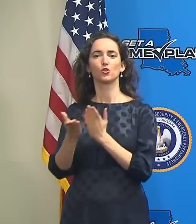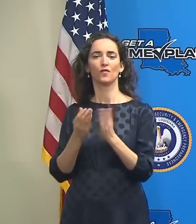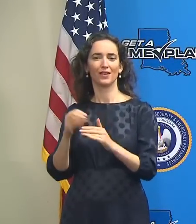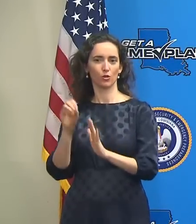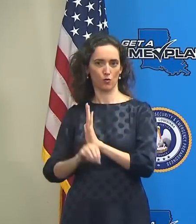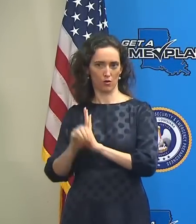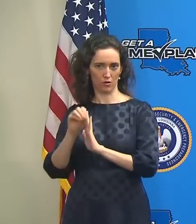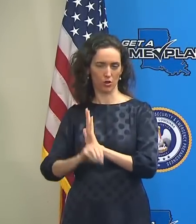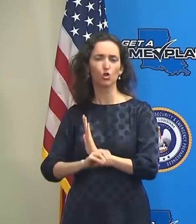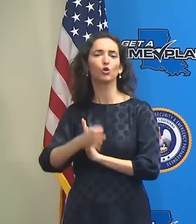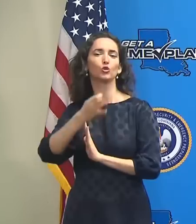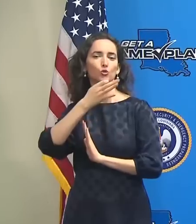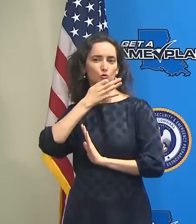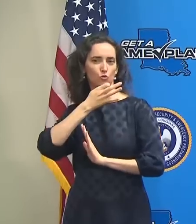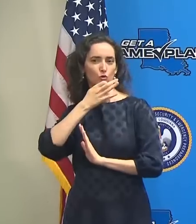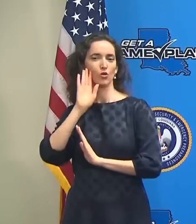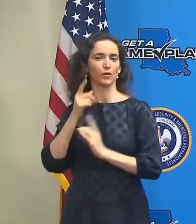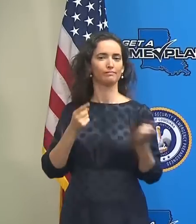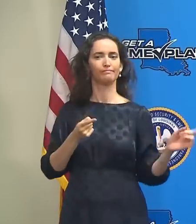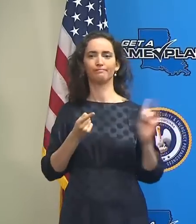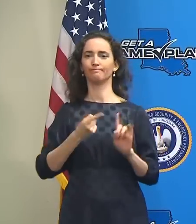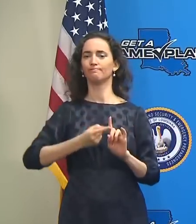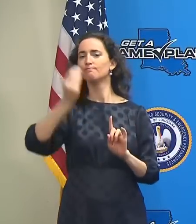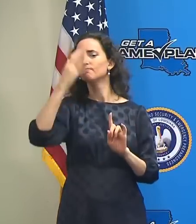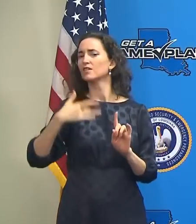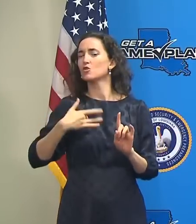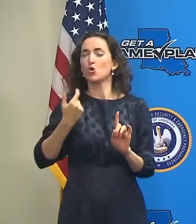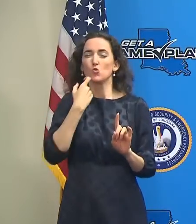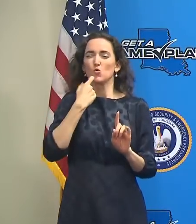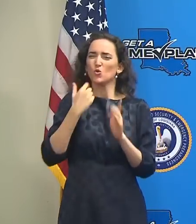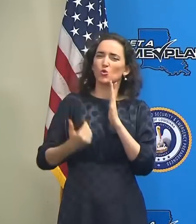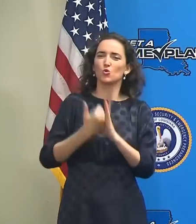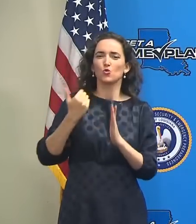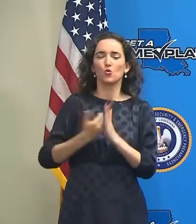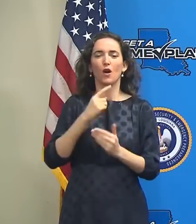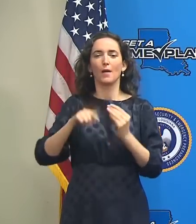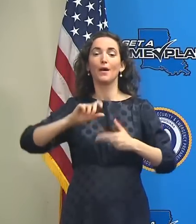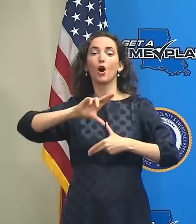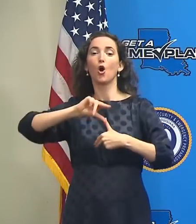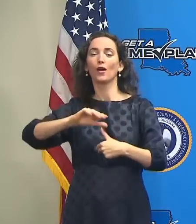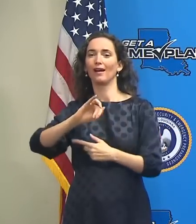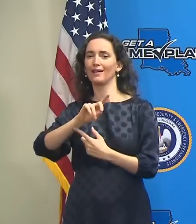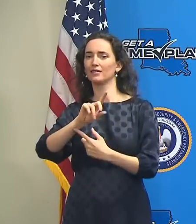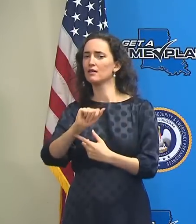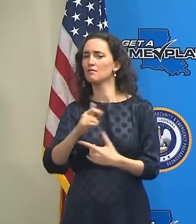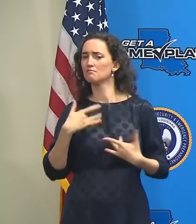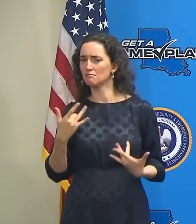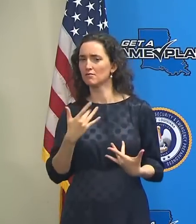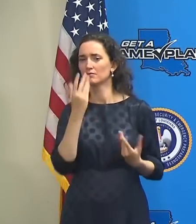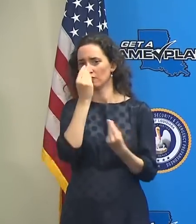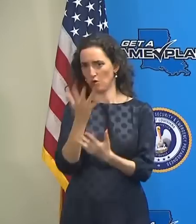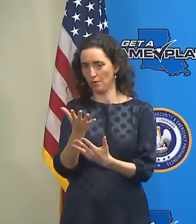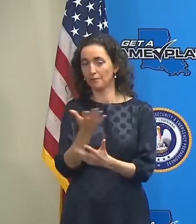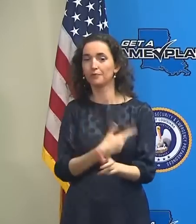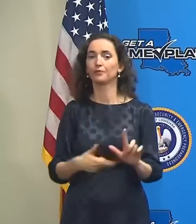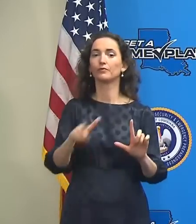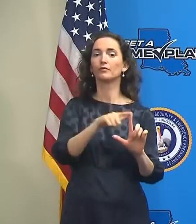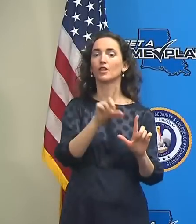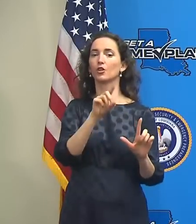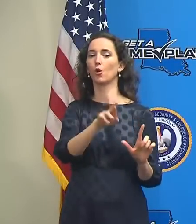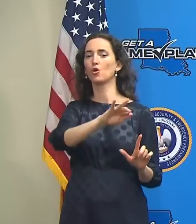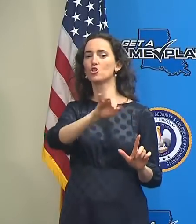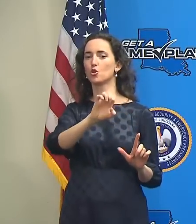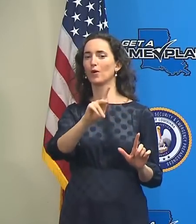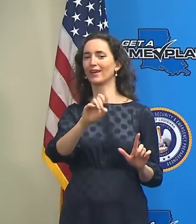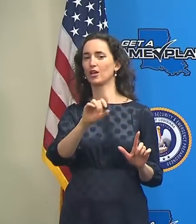in just a few moments, give you the latest update on Hurricane Ida. Dr. Joe Kanter with the Louisiana